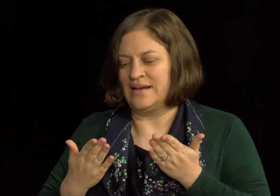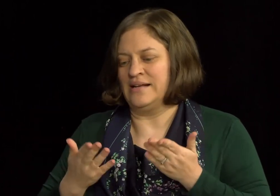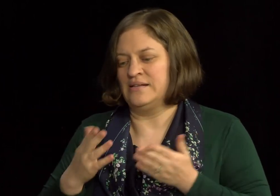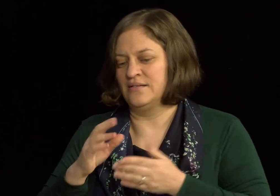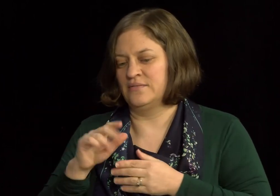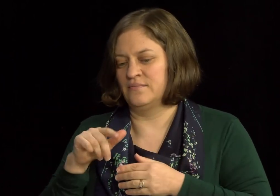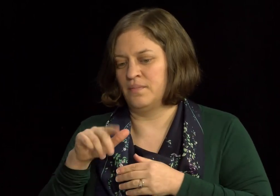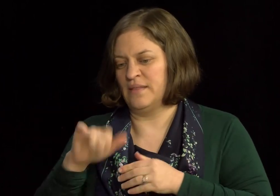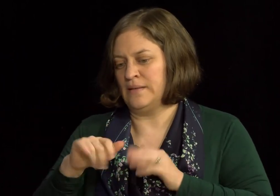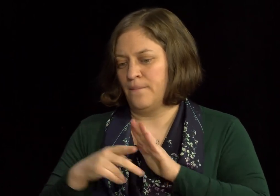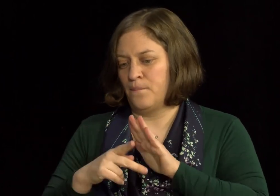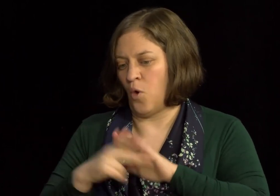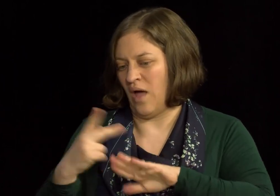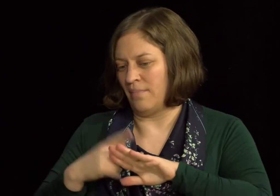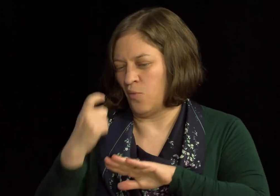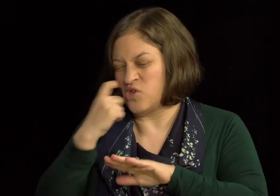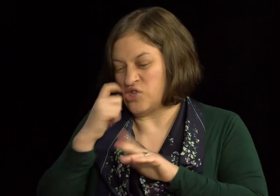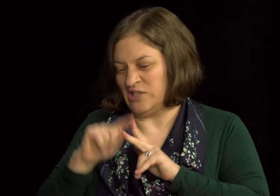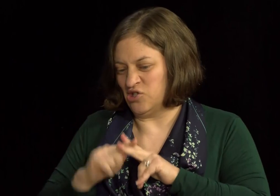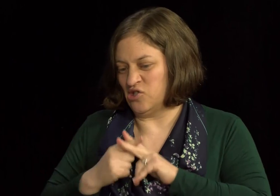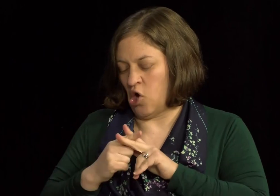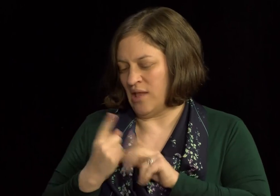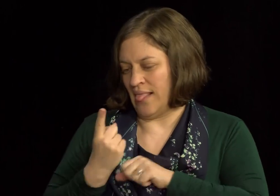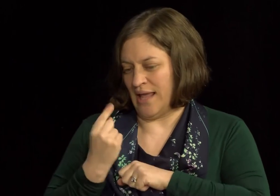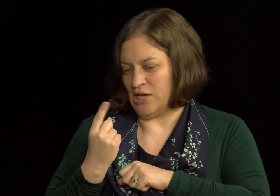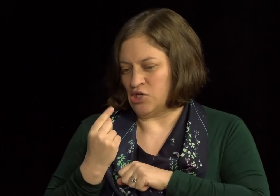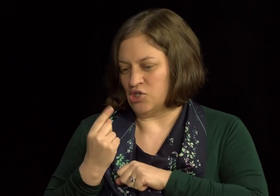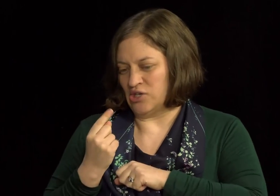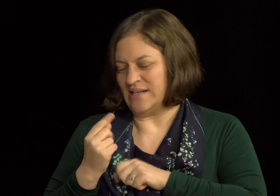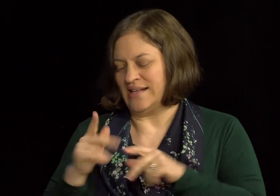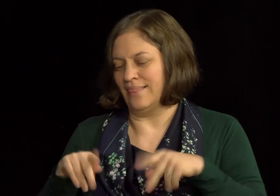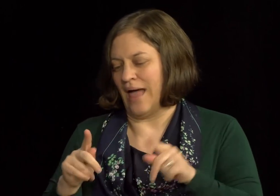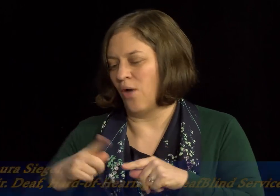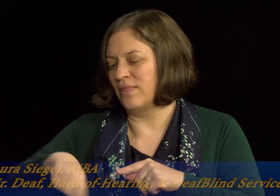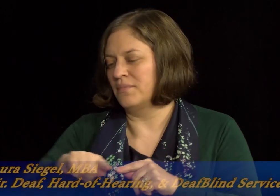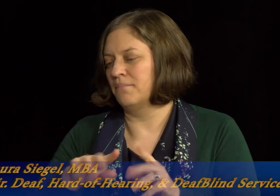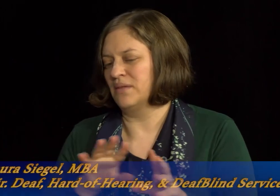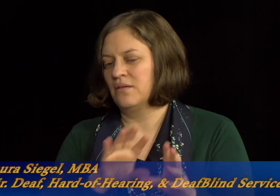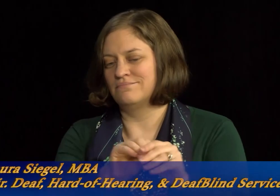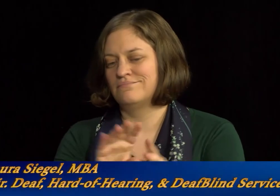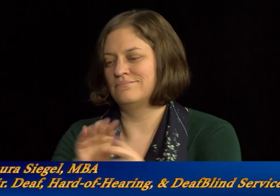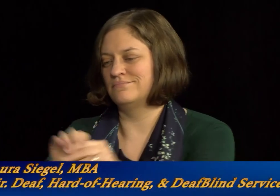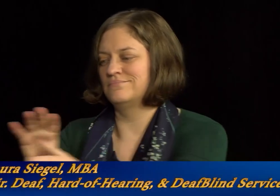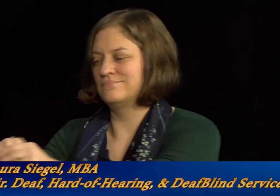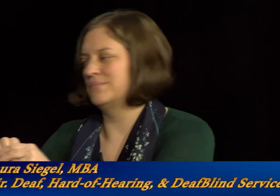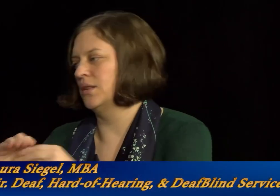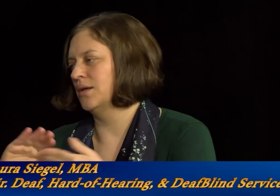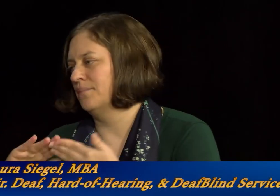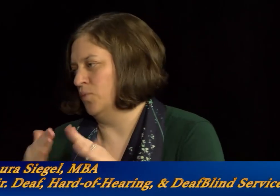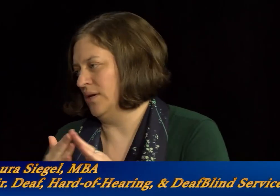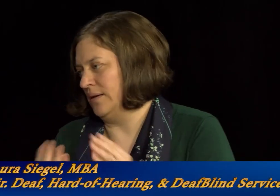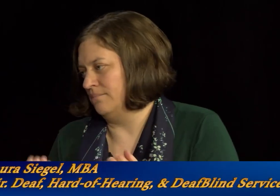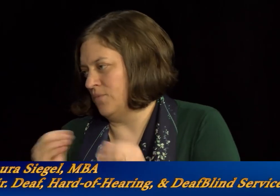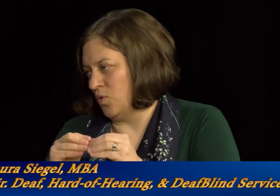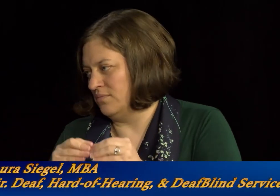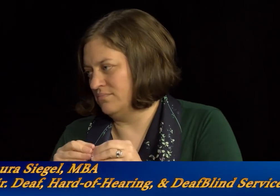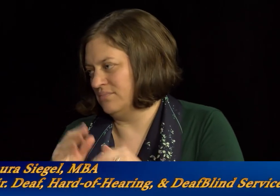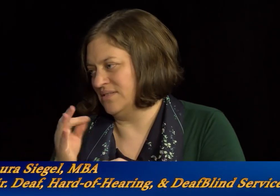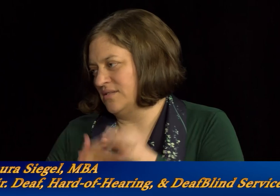a, it's a mixed group that we're calling a deaf-blind, um, cohort. We started last year being able to provide some opportunities for people to get